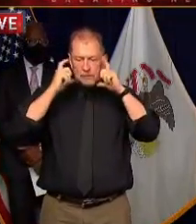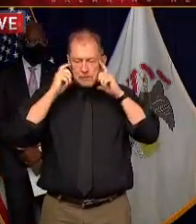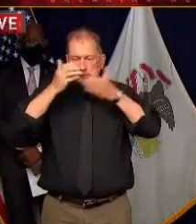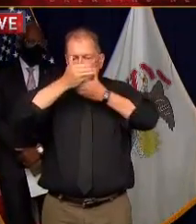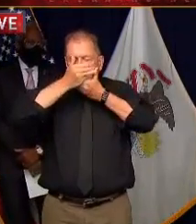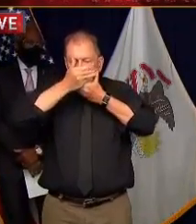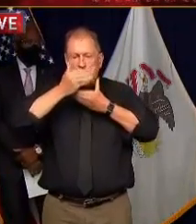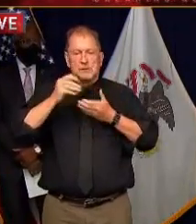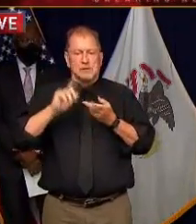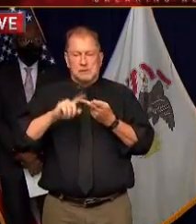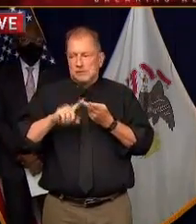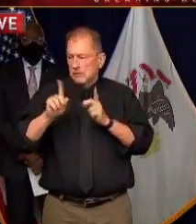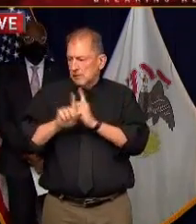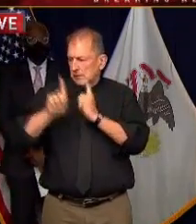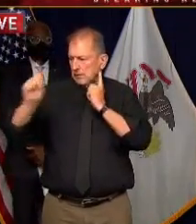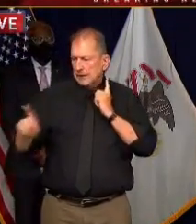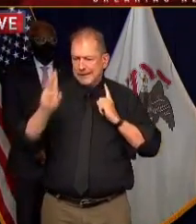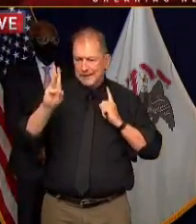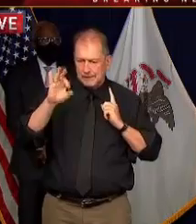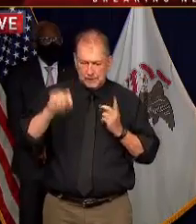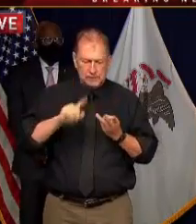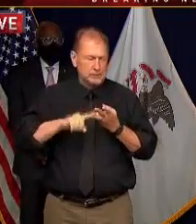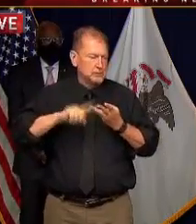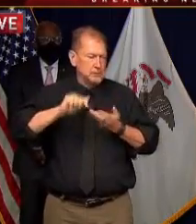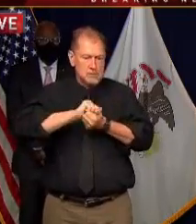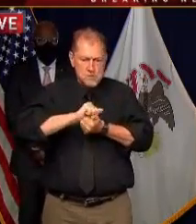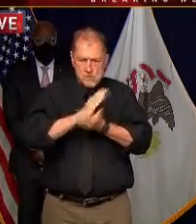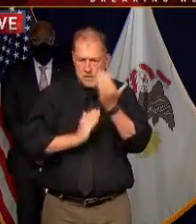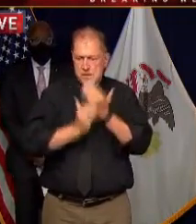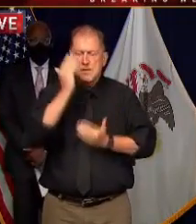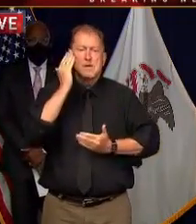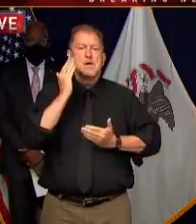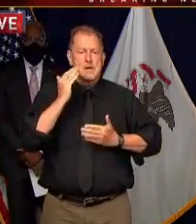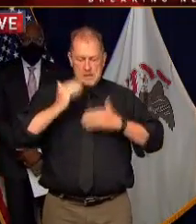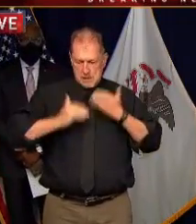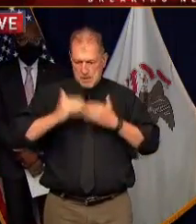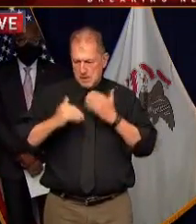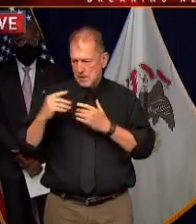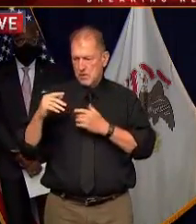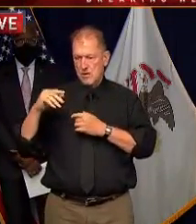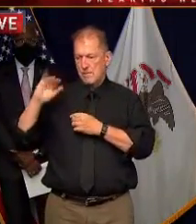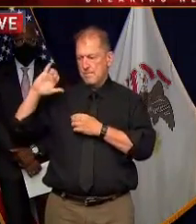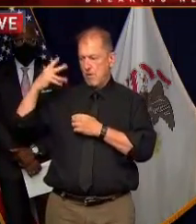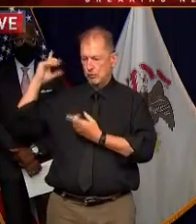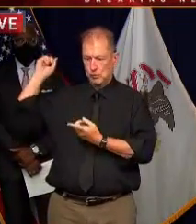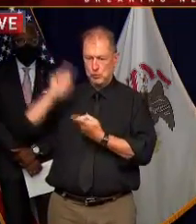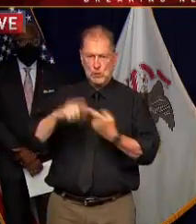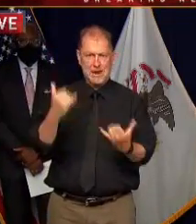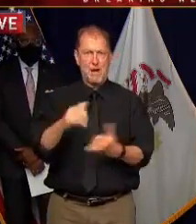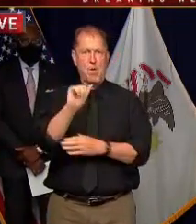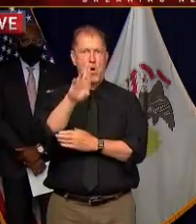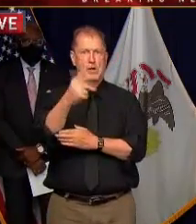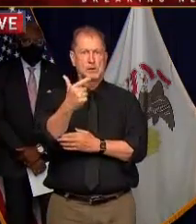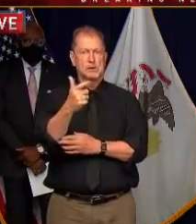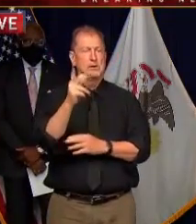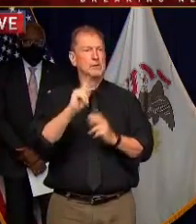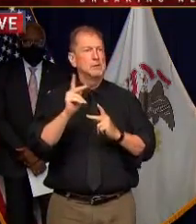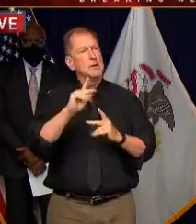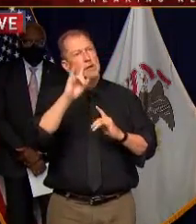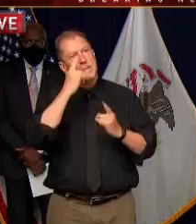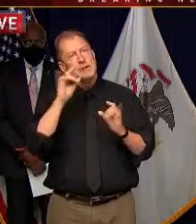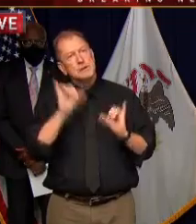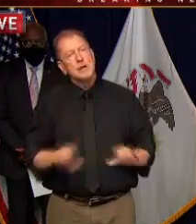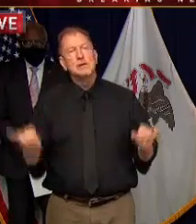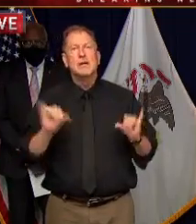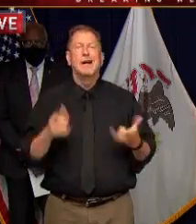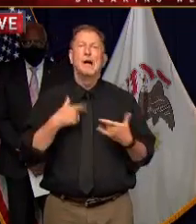coverings we kept our distance we kept washing our hands we're now in August and people are are tired they're tired of